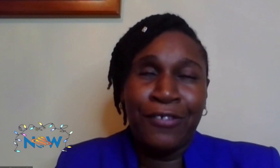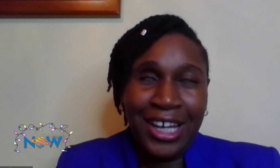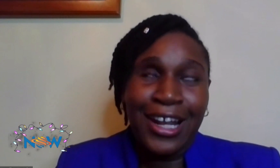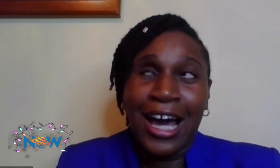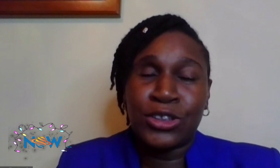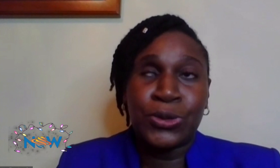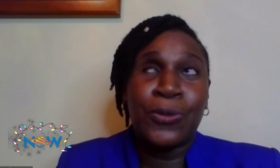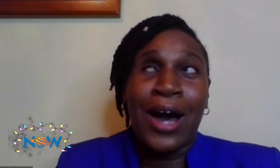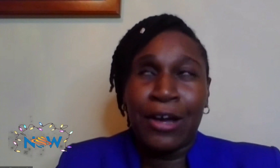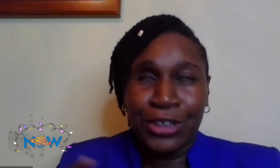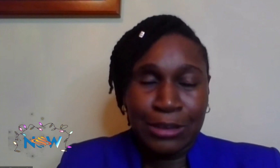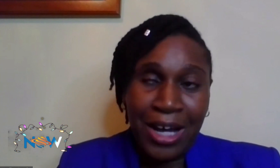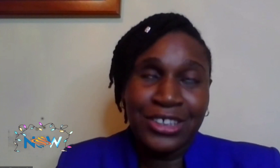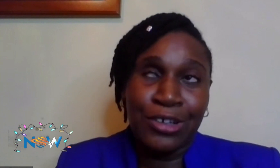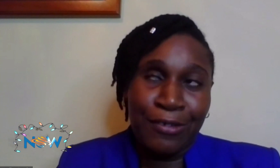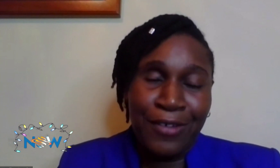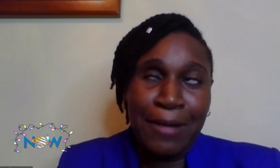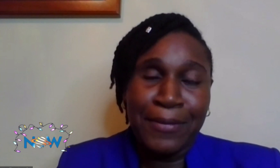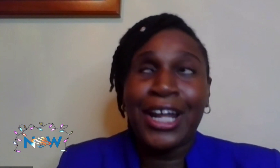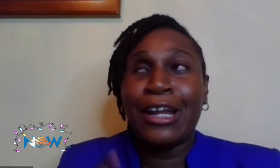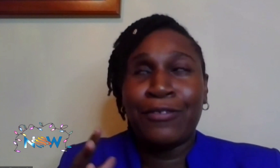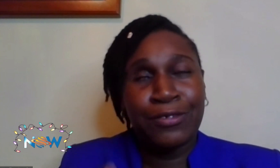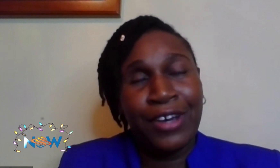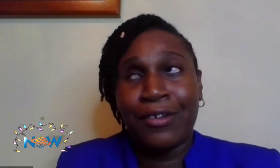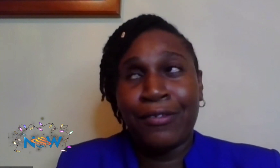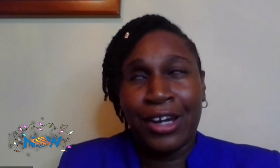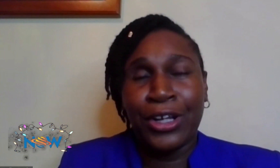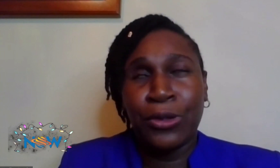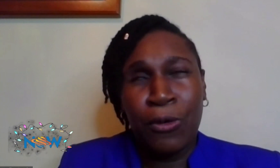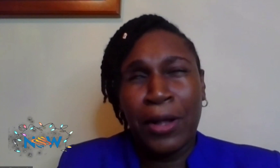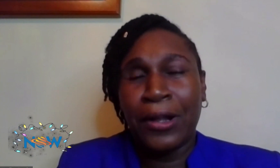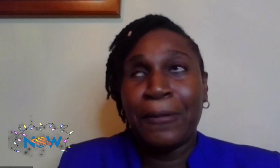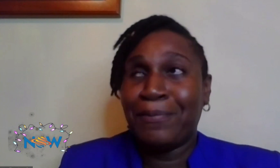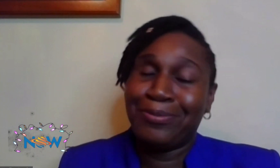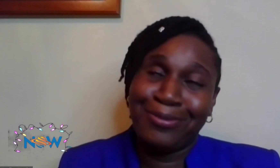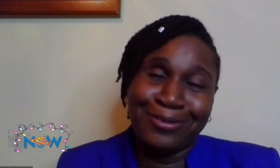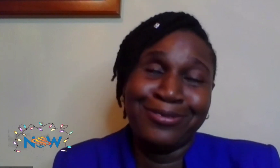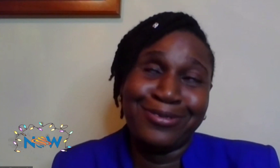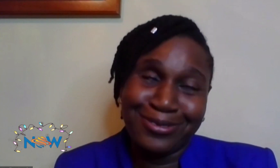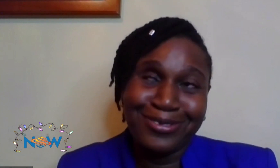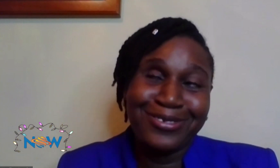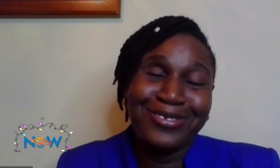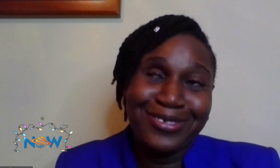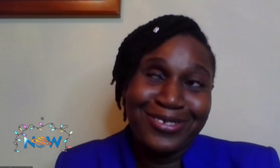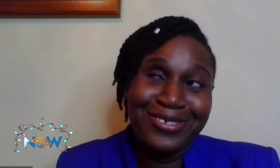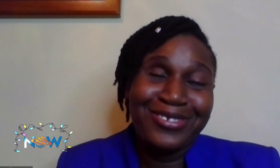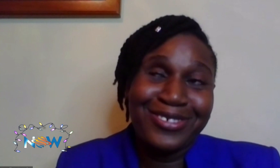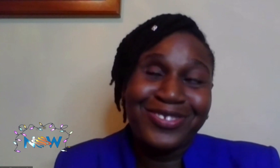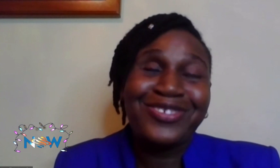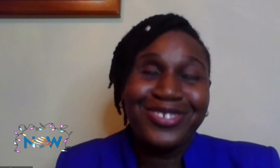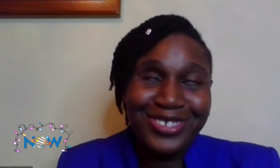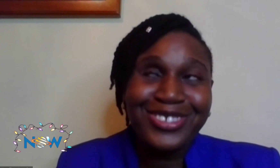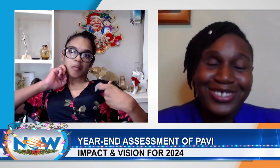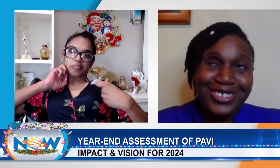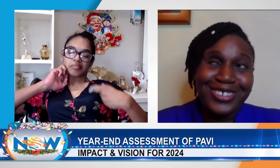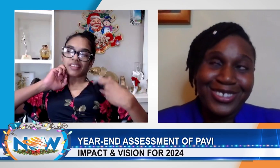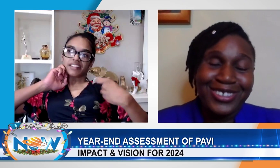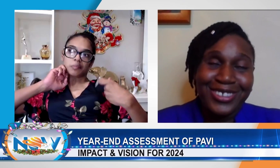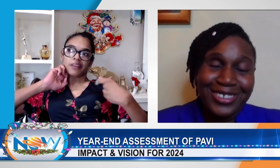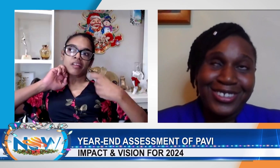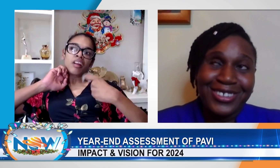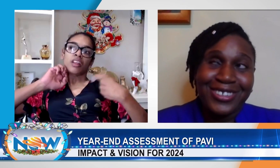made me feel as though I was part of a family, and I was very, very normal. And I think that is